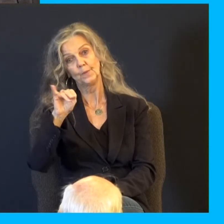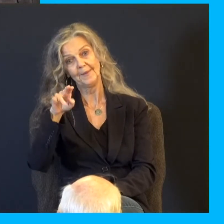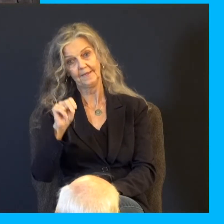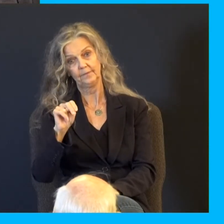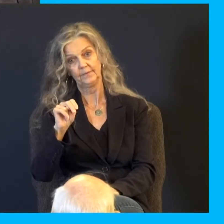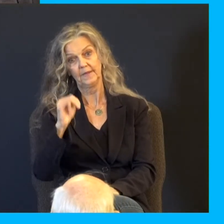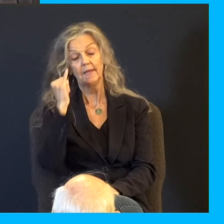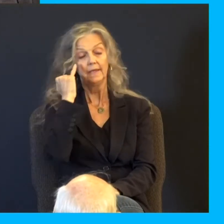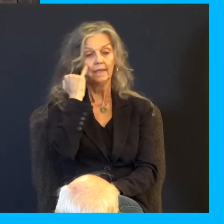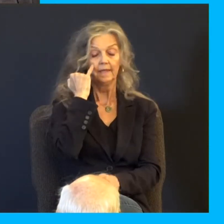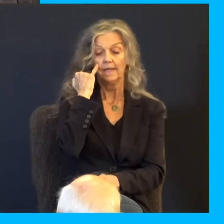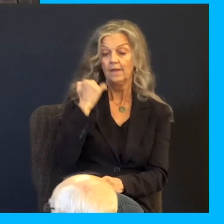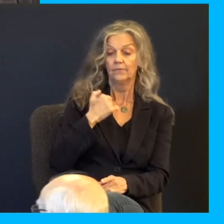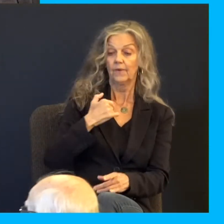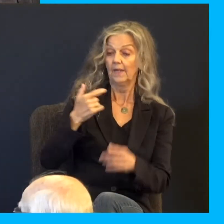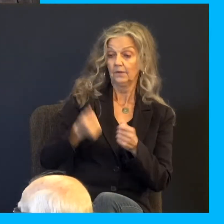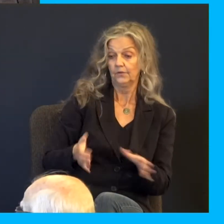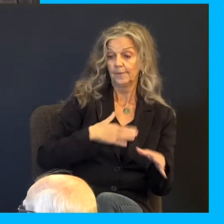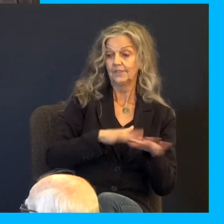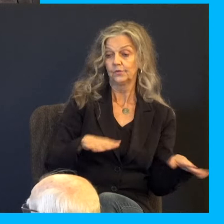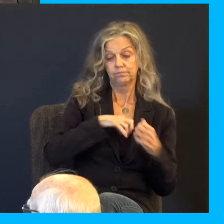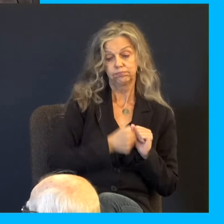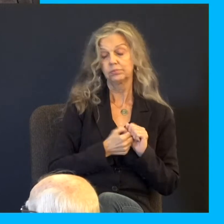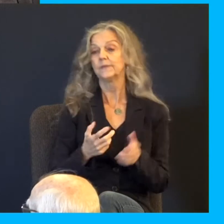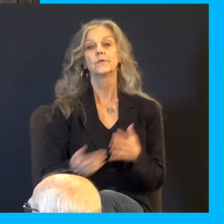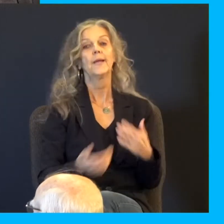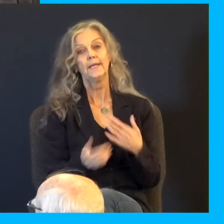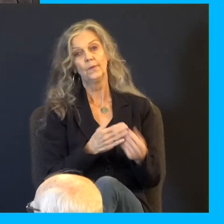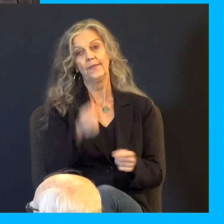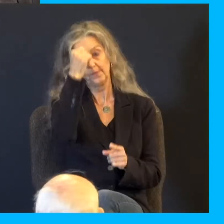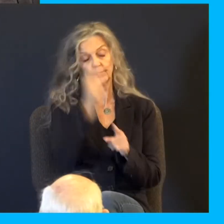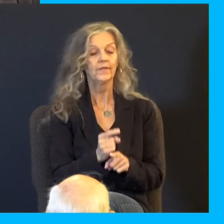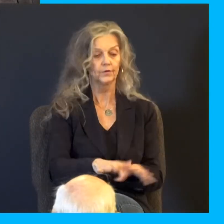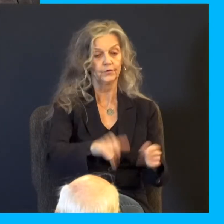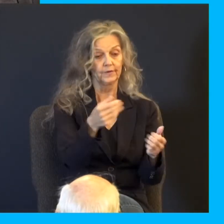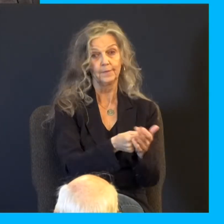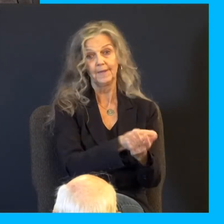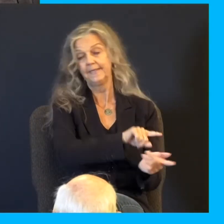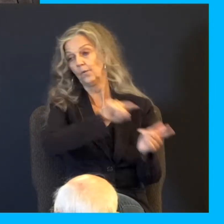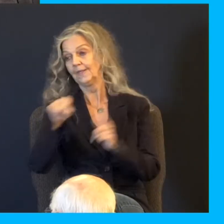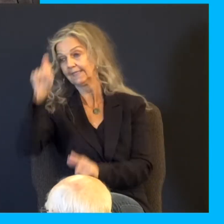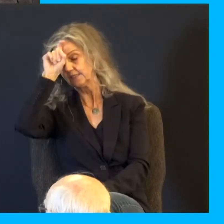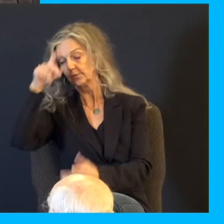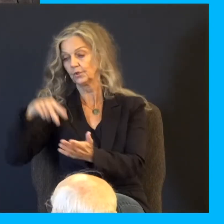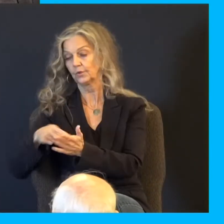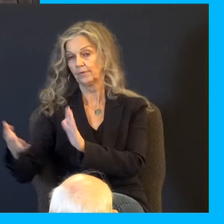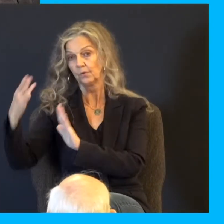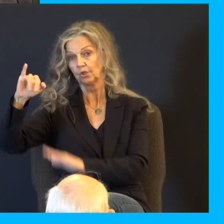present and they took double money in their hand and Benjamin and they rose up and went down to Egypt and stood before Joseph. And when Joseph saw Benjamin with